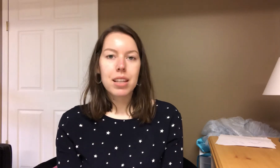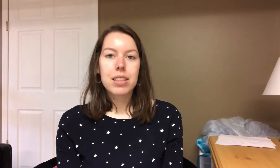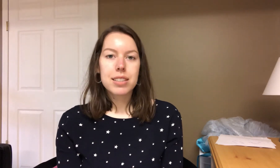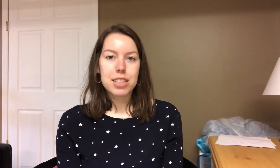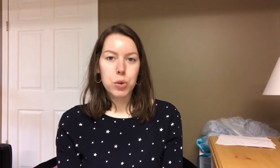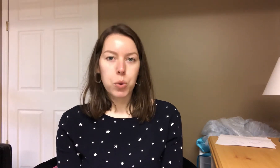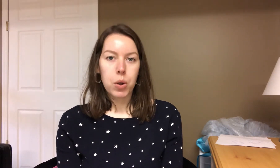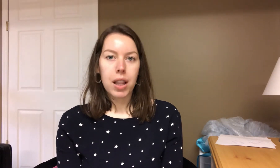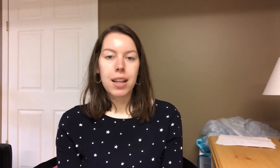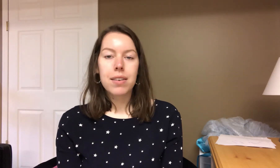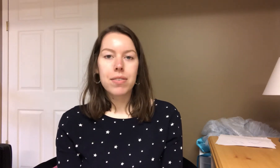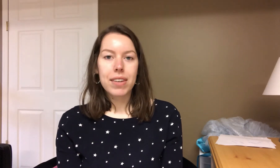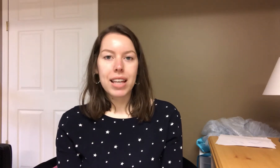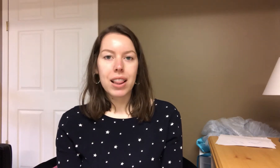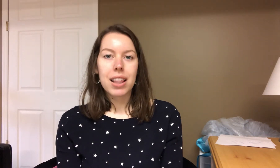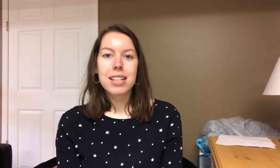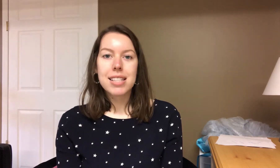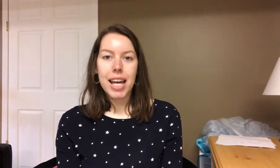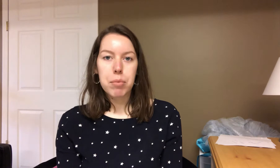School. Feel. Table.